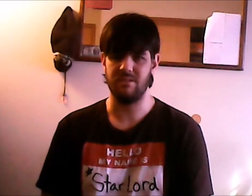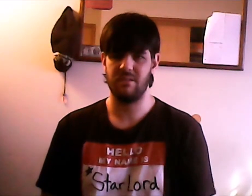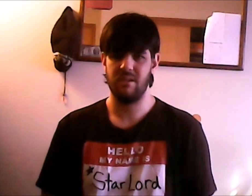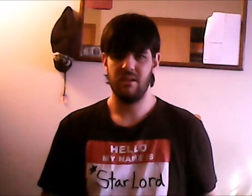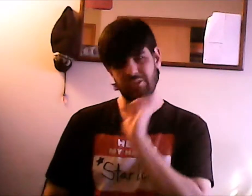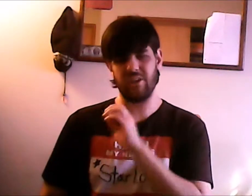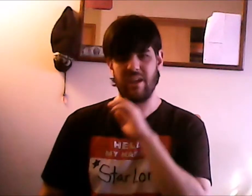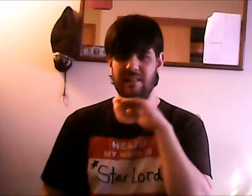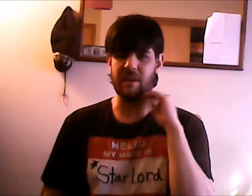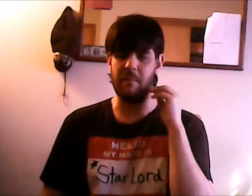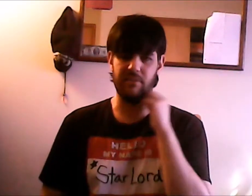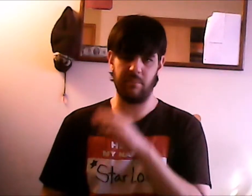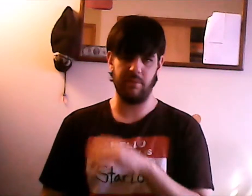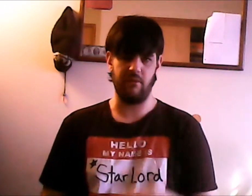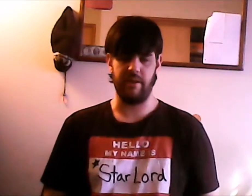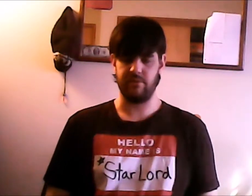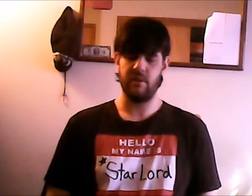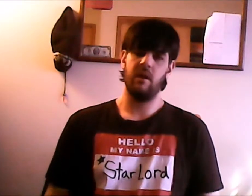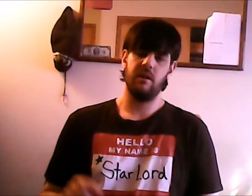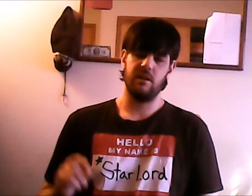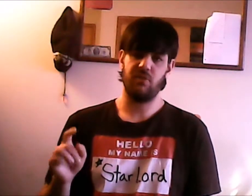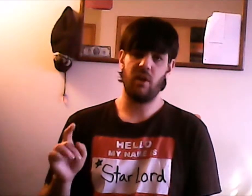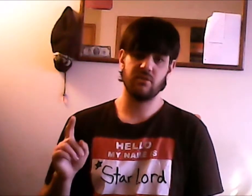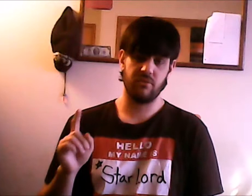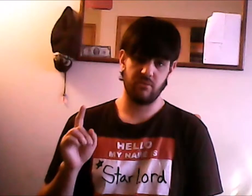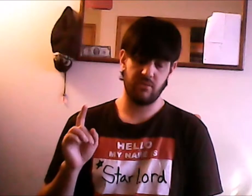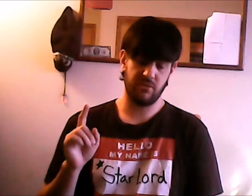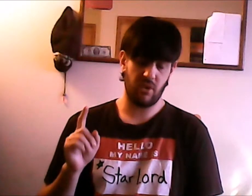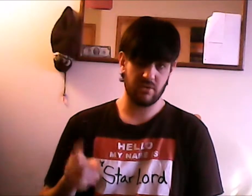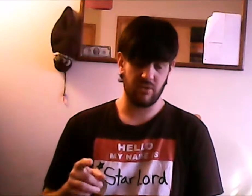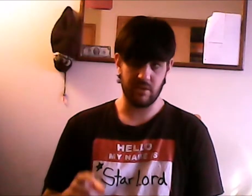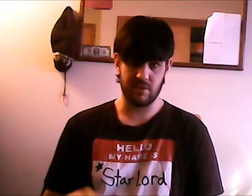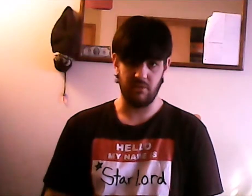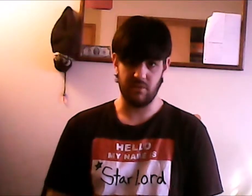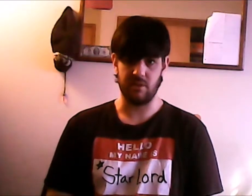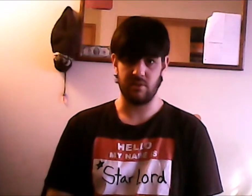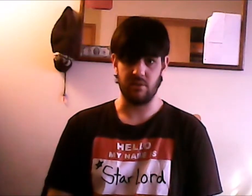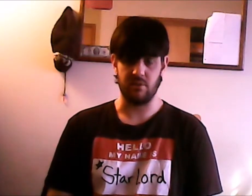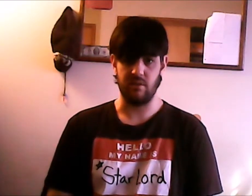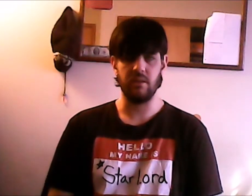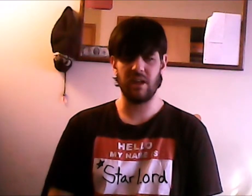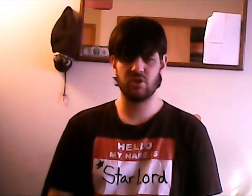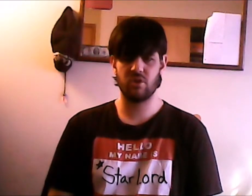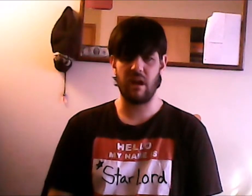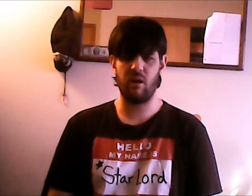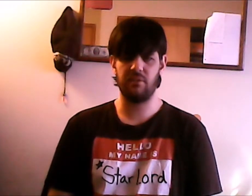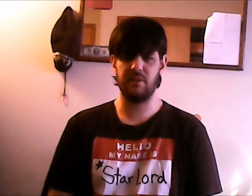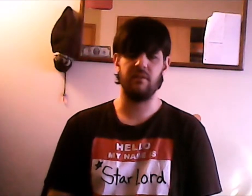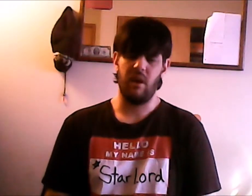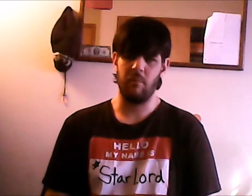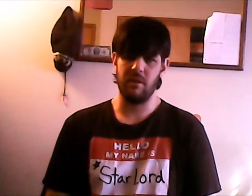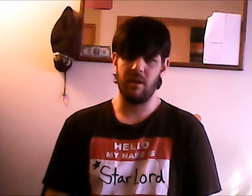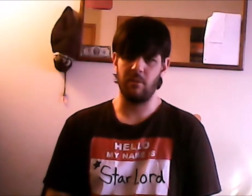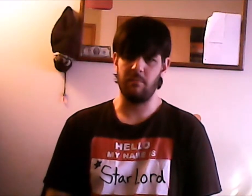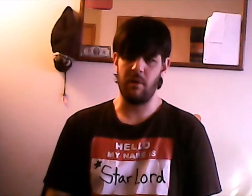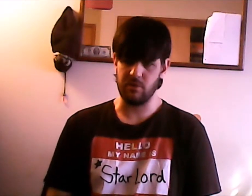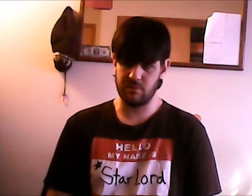so yeah that's it about the update videos as far as as far as reviewing stuff is concerned not sure how often I'll be able to post